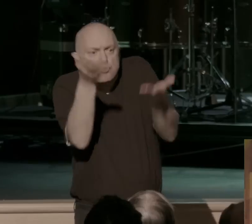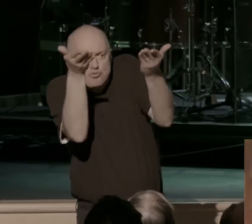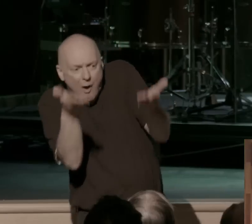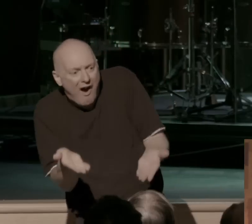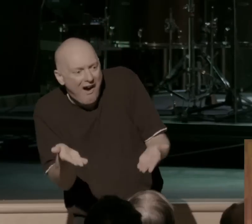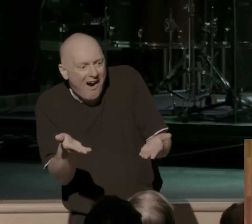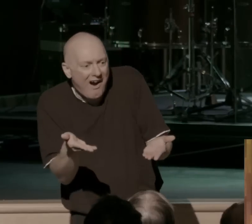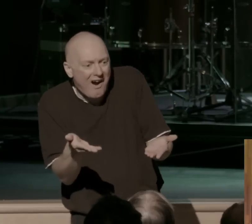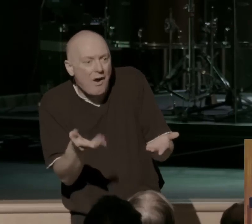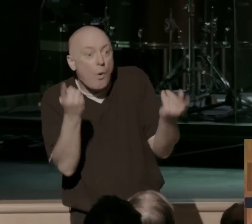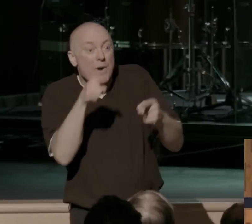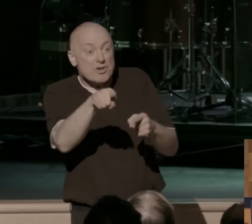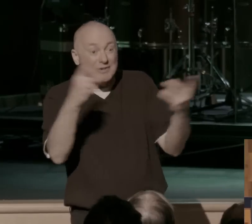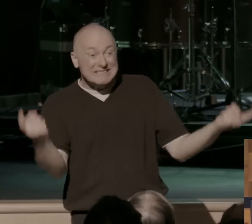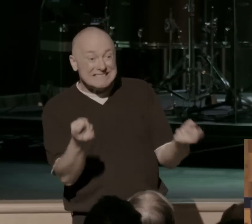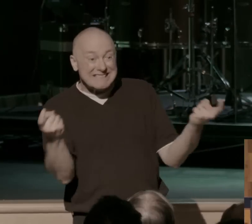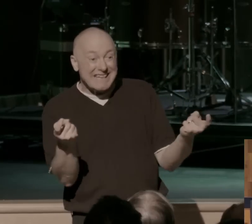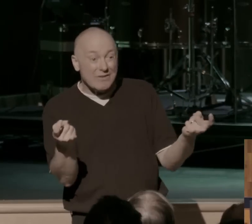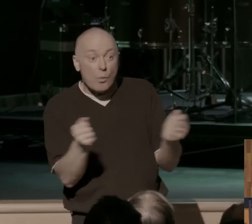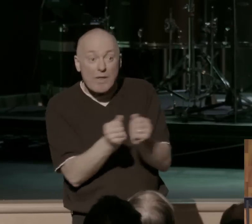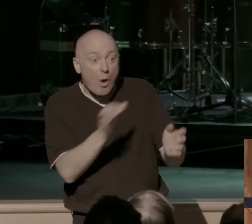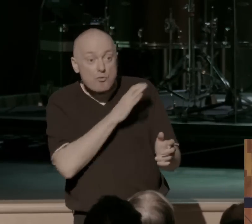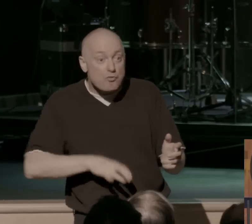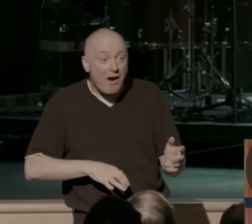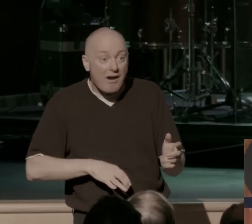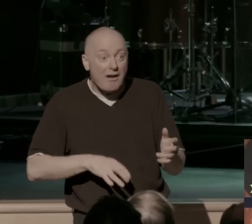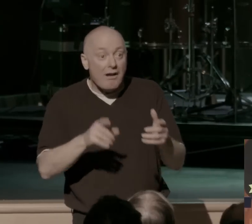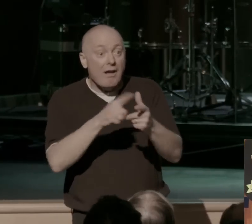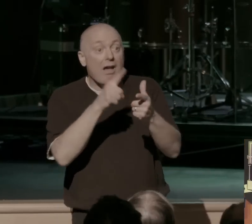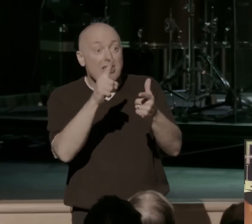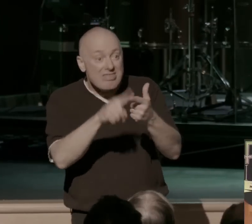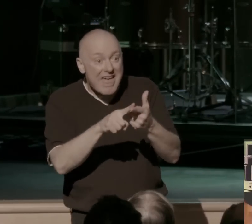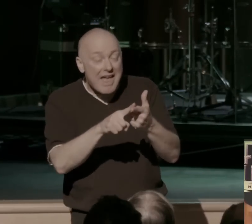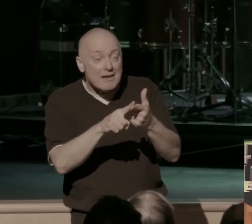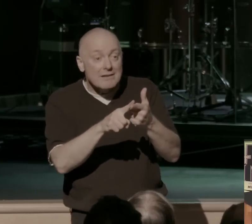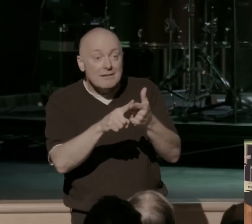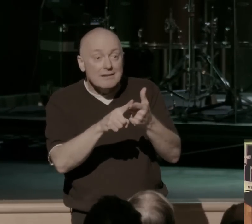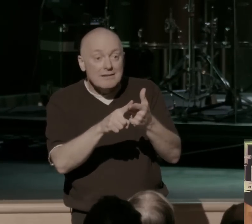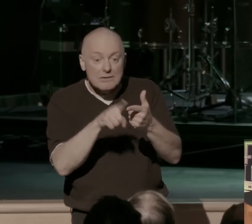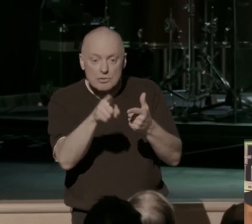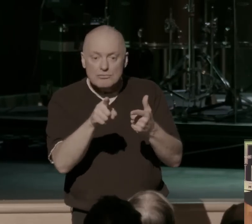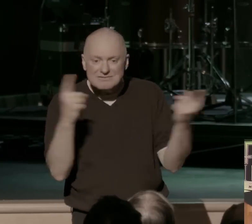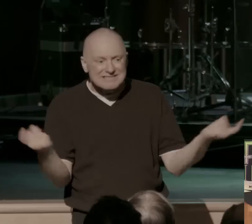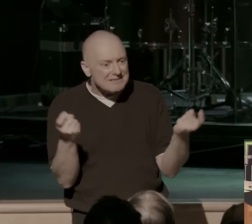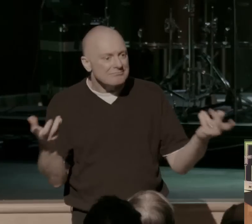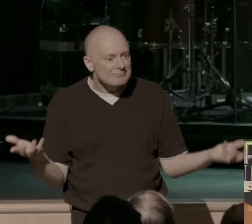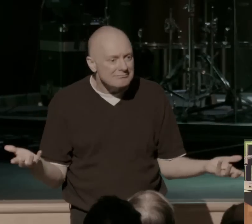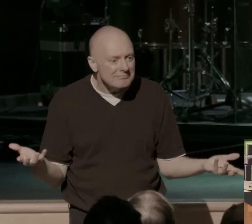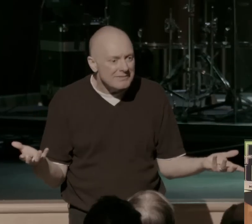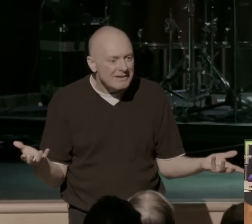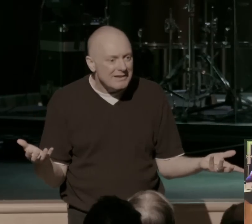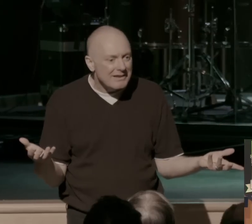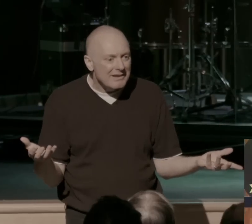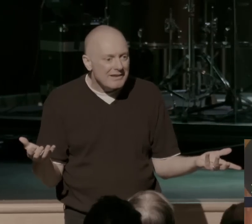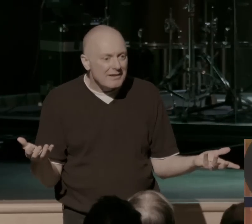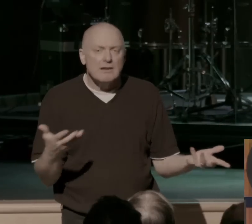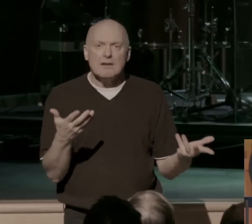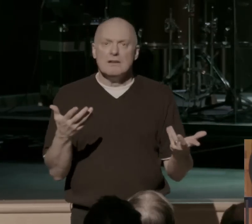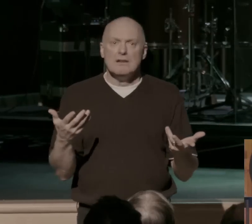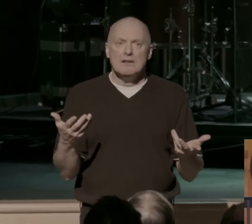you are in sin, when you are without Christ, the natural person of who you are is sin. So if that's where you find yourself, you should be saying,